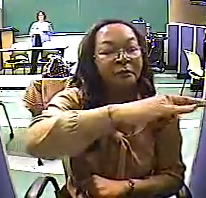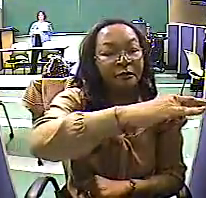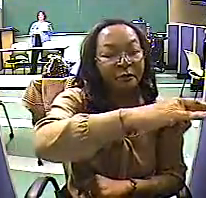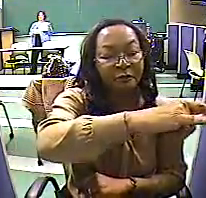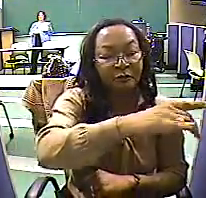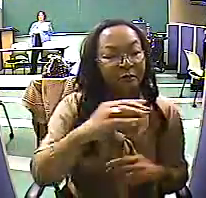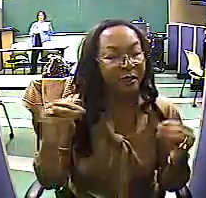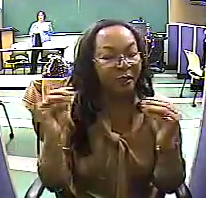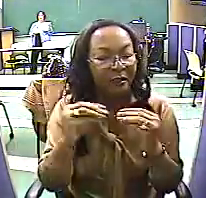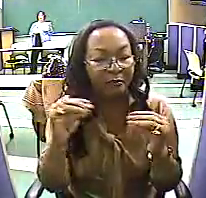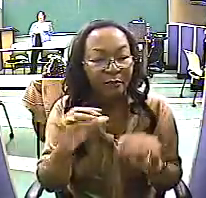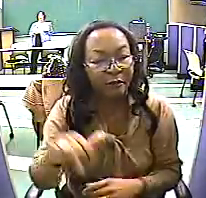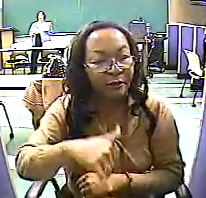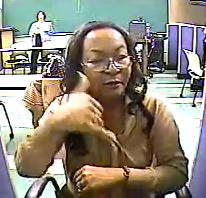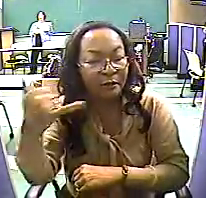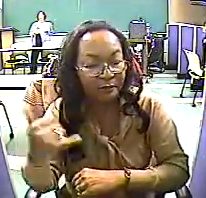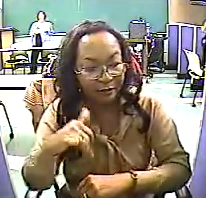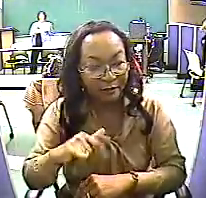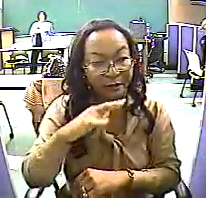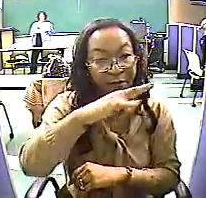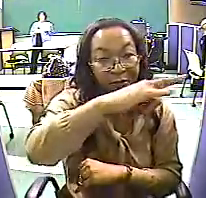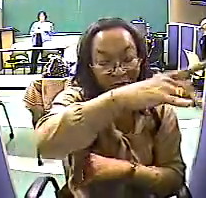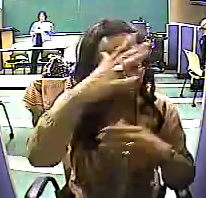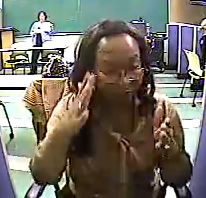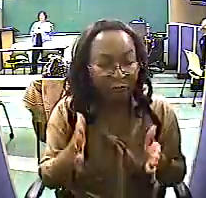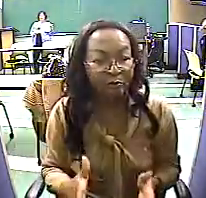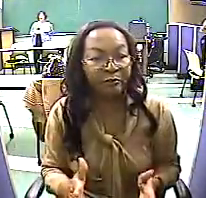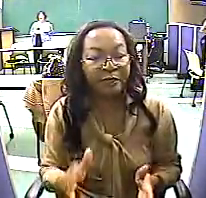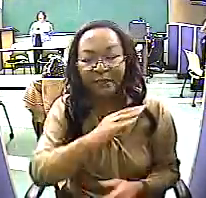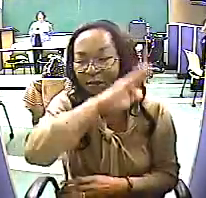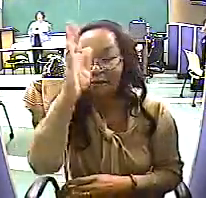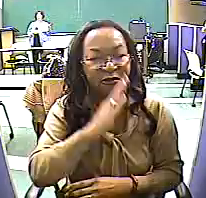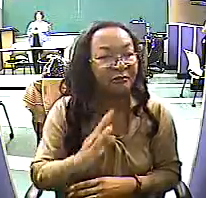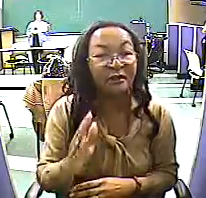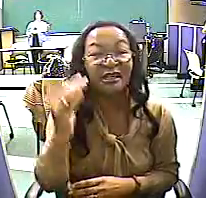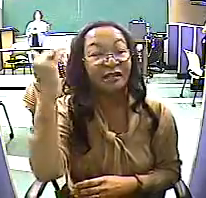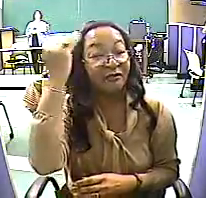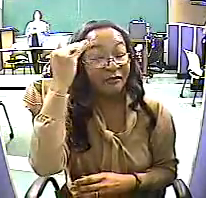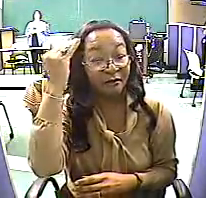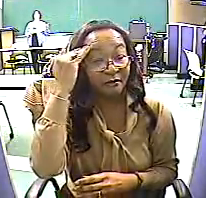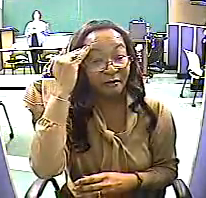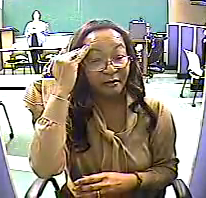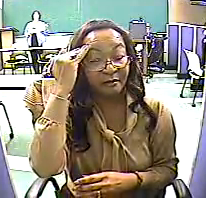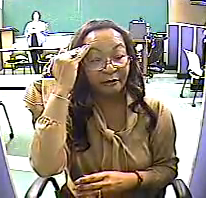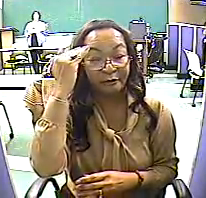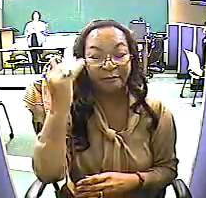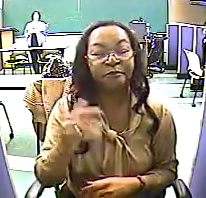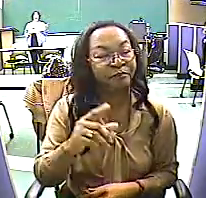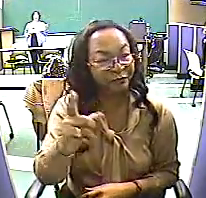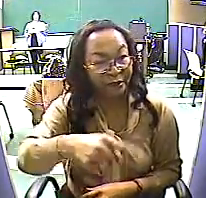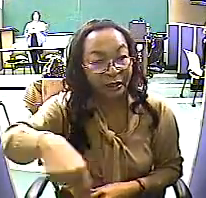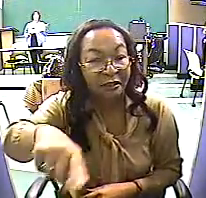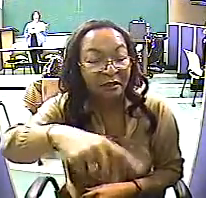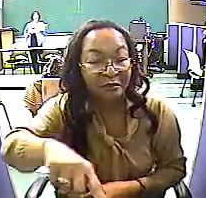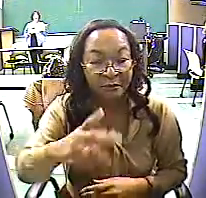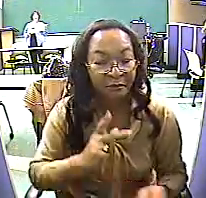And it's those people who learn more than they have to. They're the ones who advance the farthest,